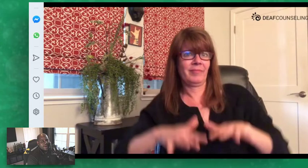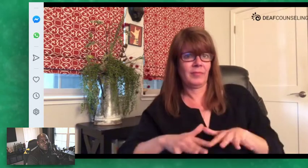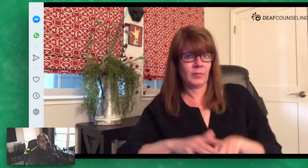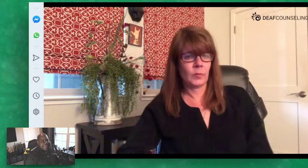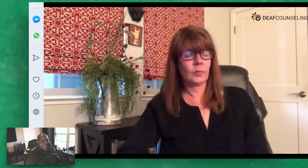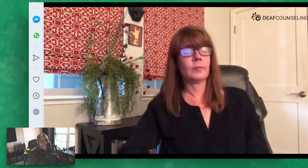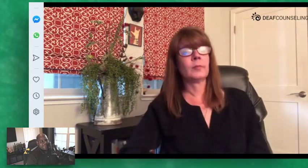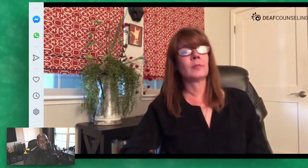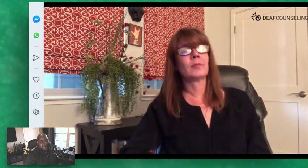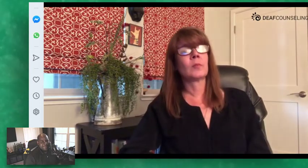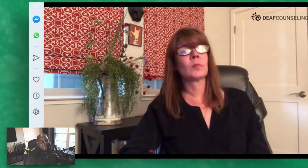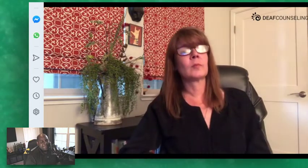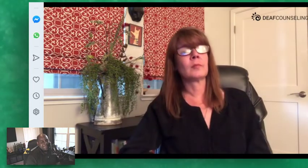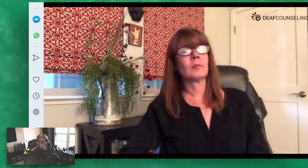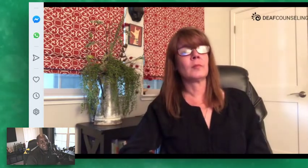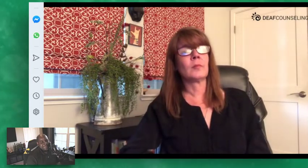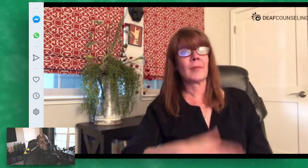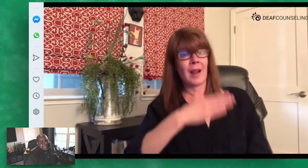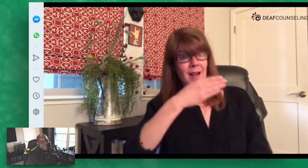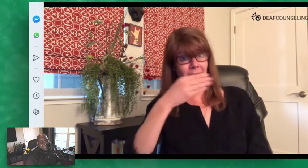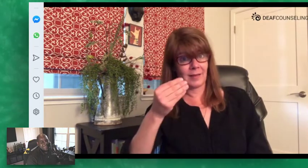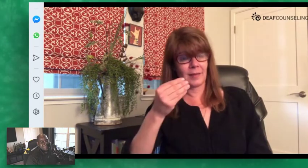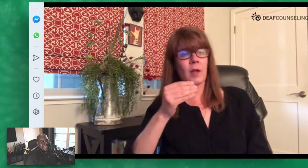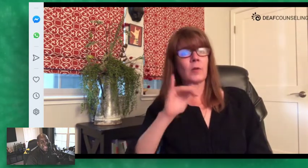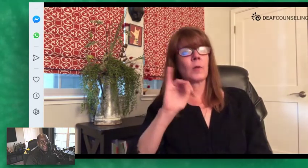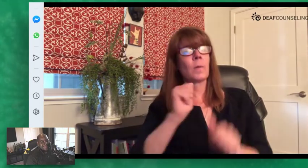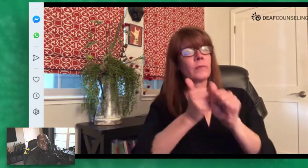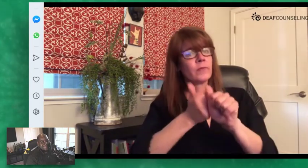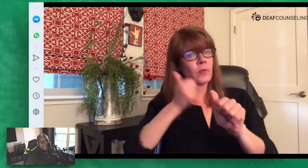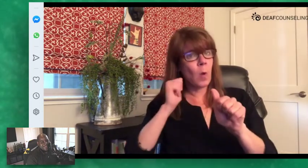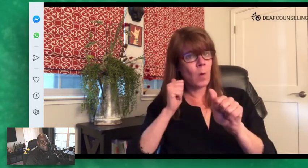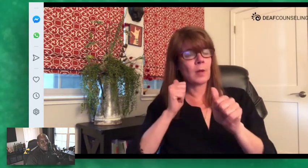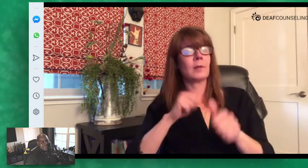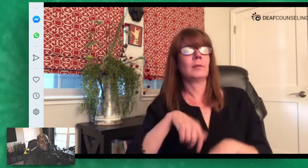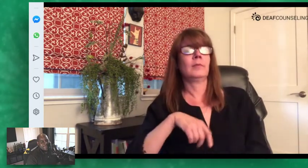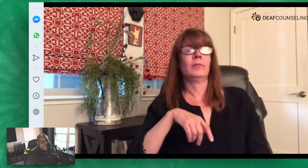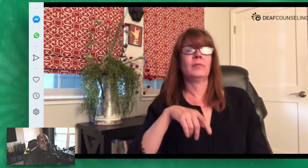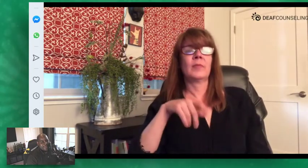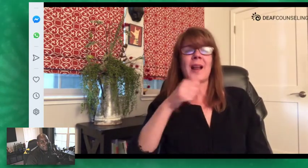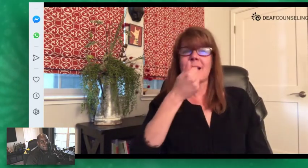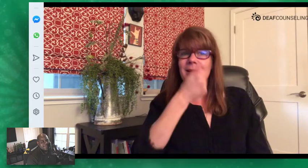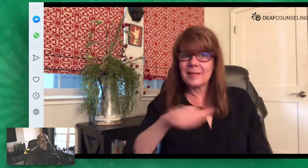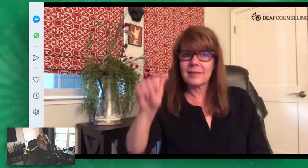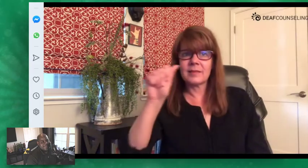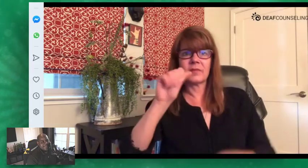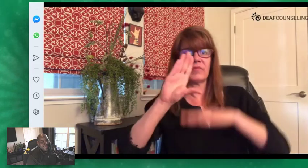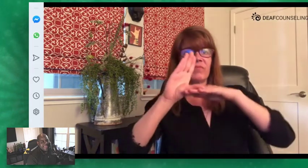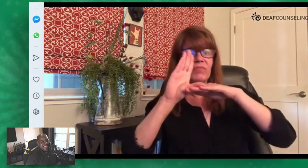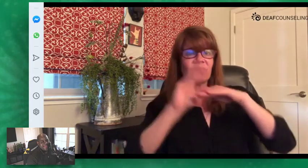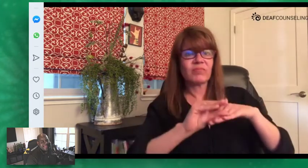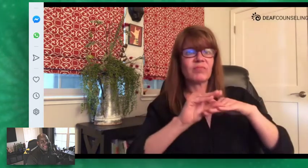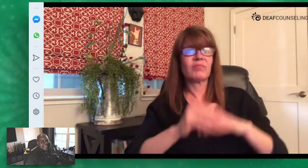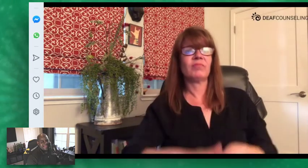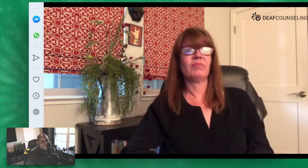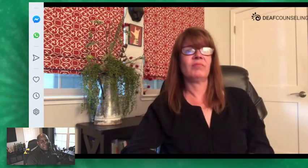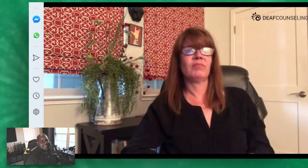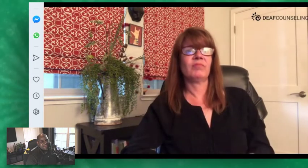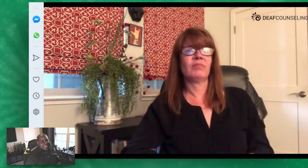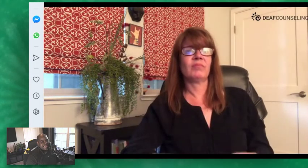panic and just avoid anything belittling